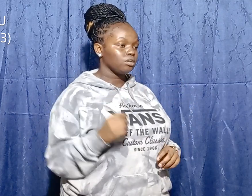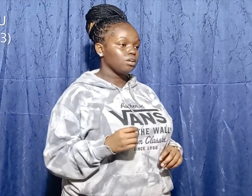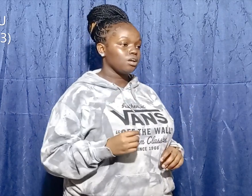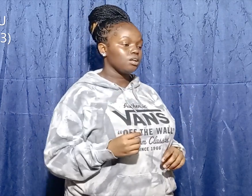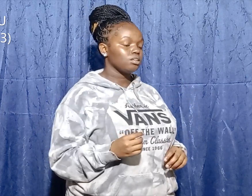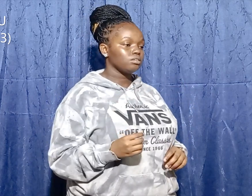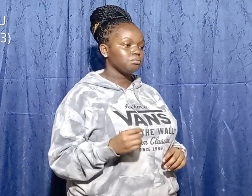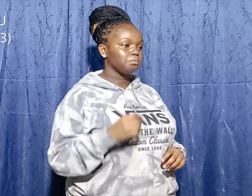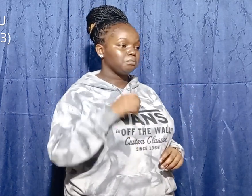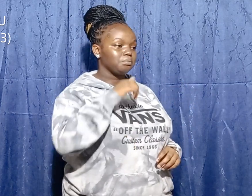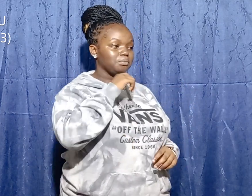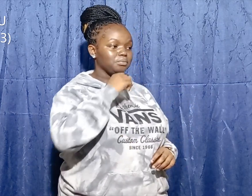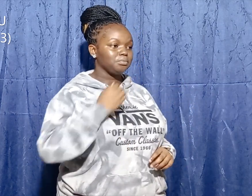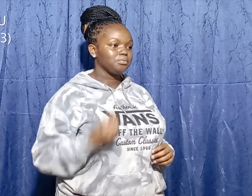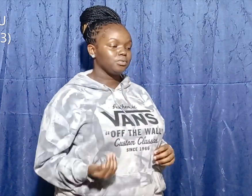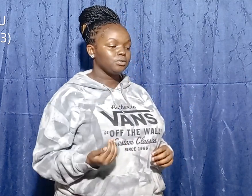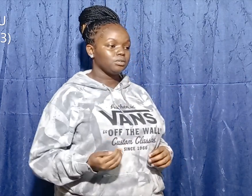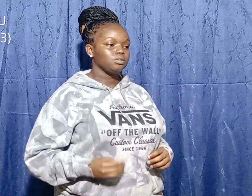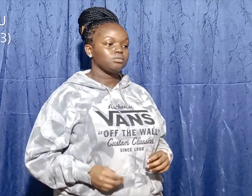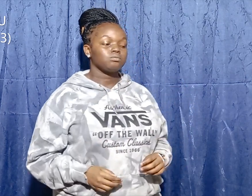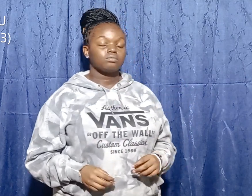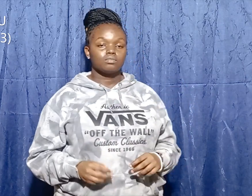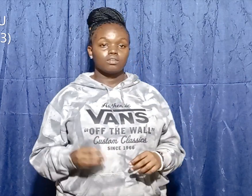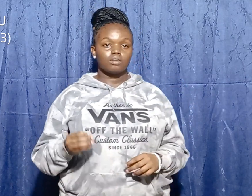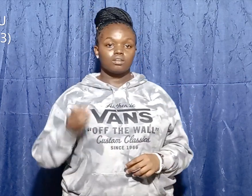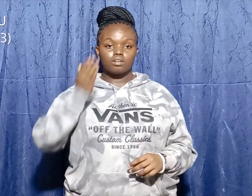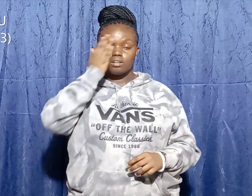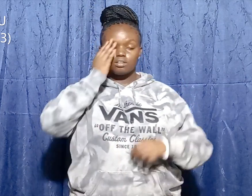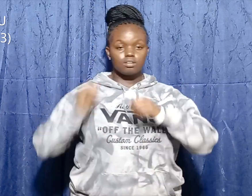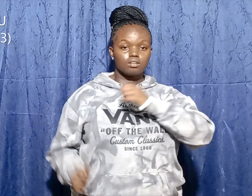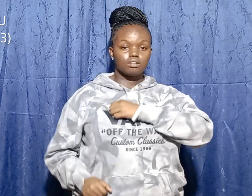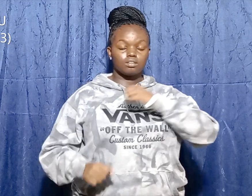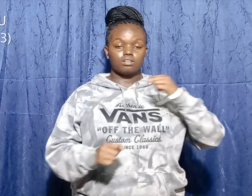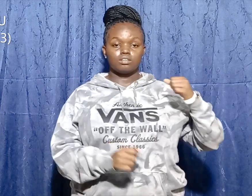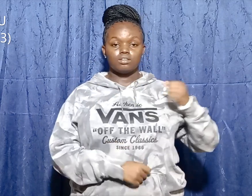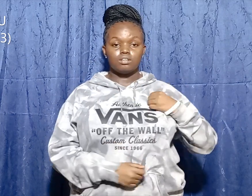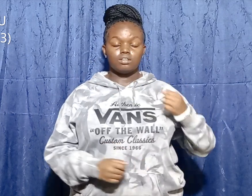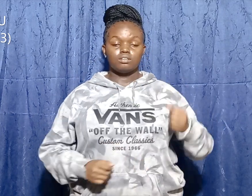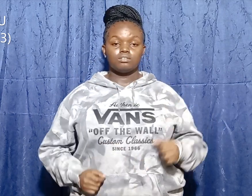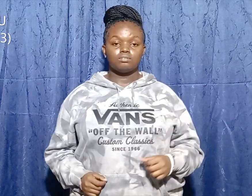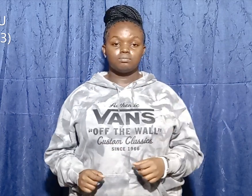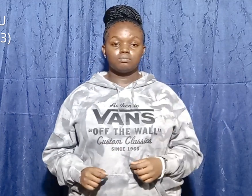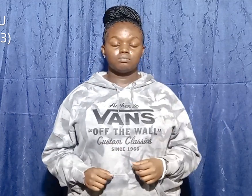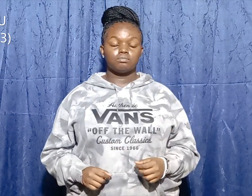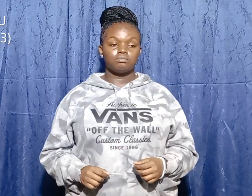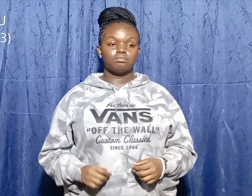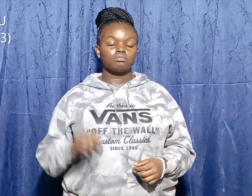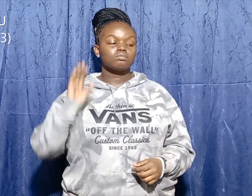The Israelite soldiers had and went. The Israelite soldier had and went.